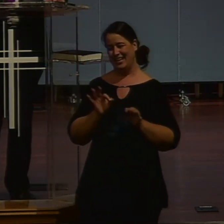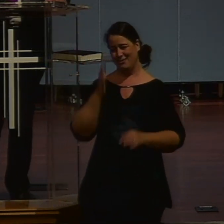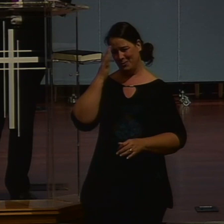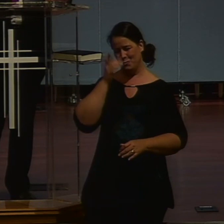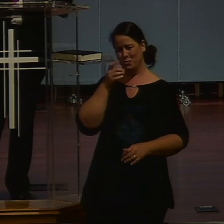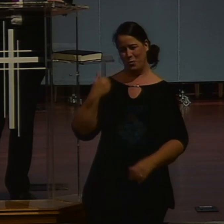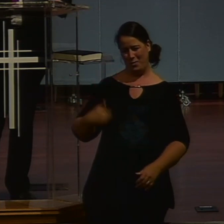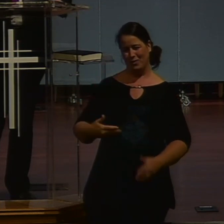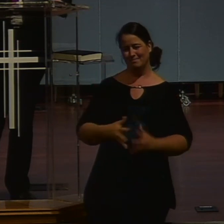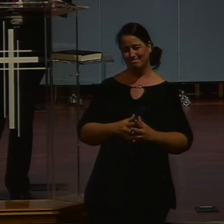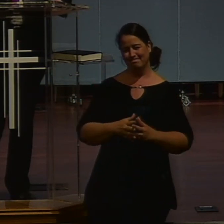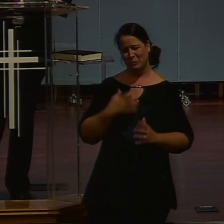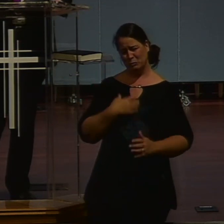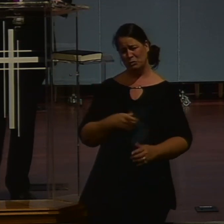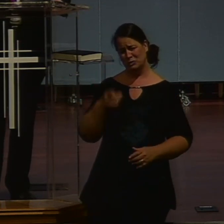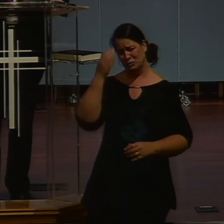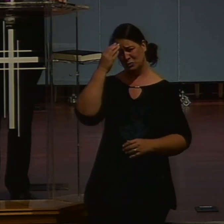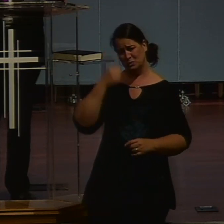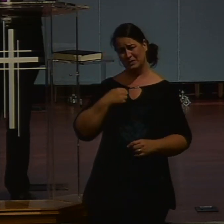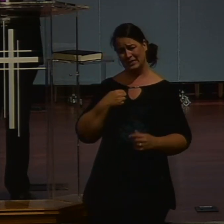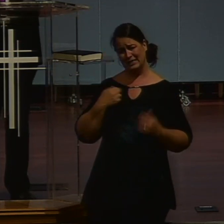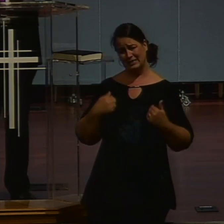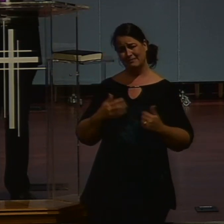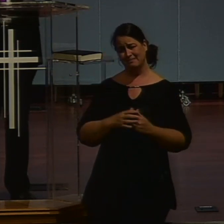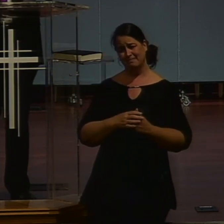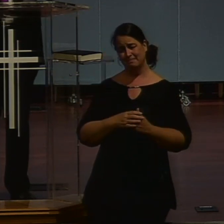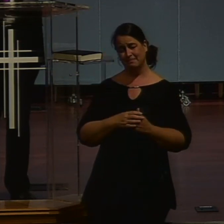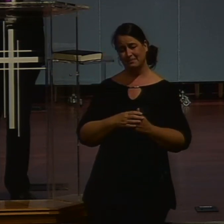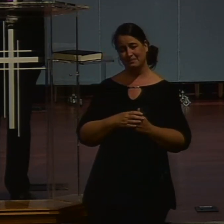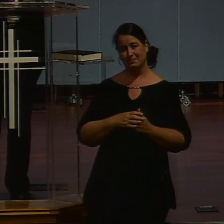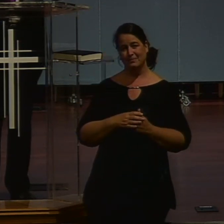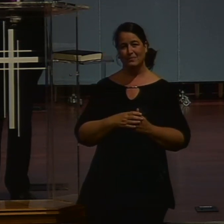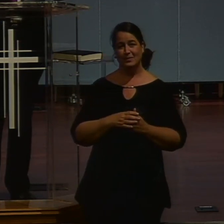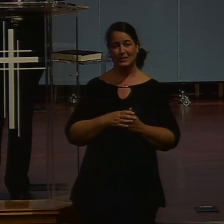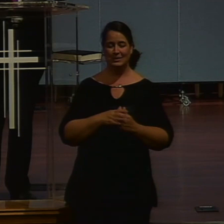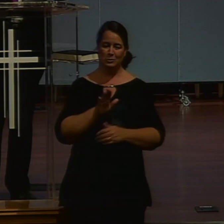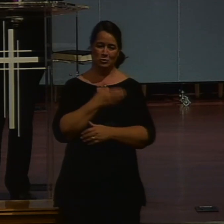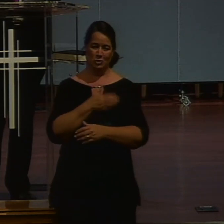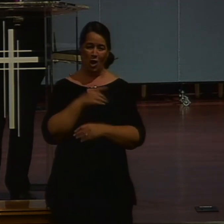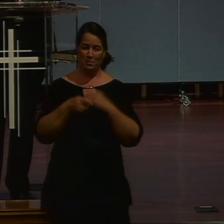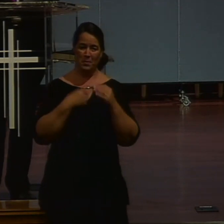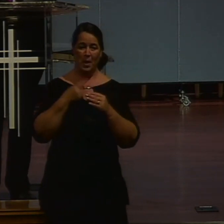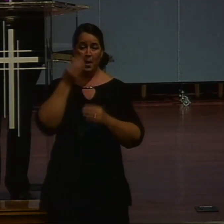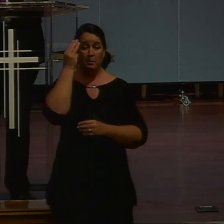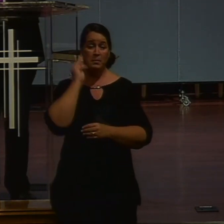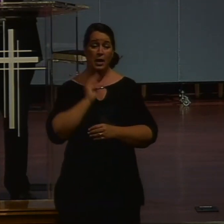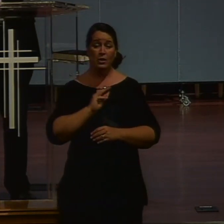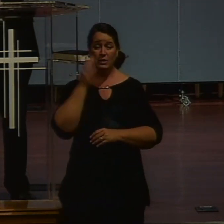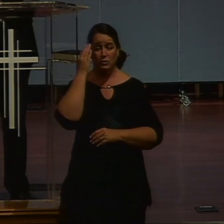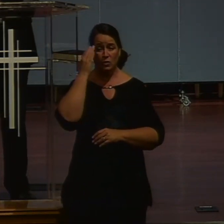knew who was talking to you. If you only knew that you are. It kind of reminds me of the song Mary did you know. The little boy